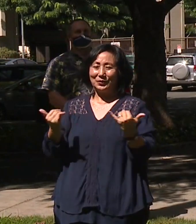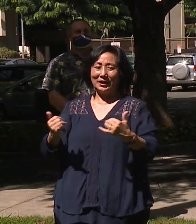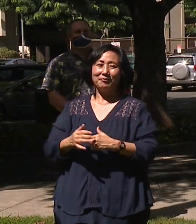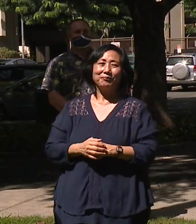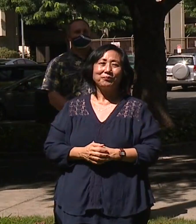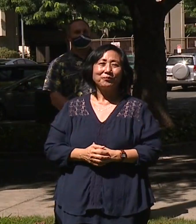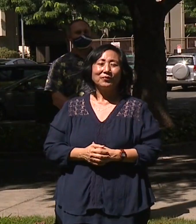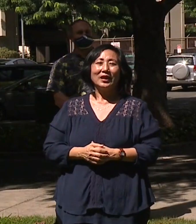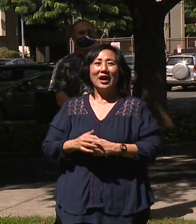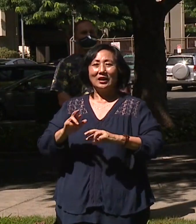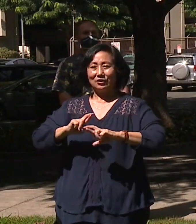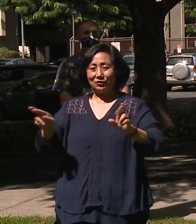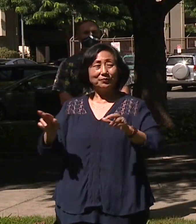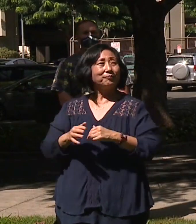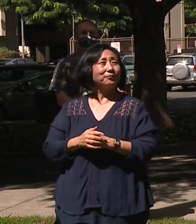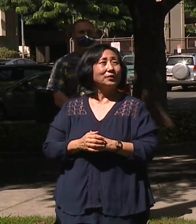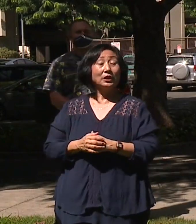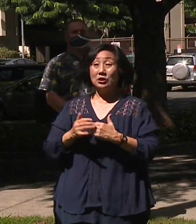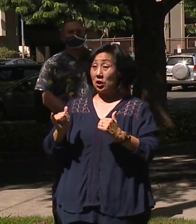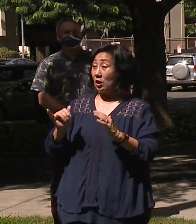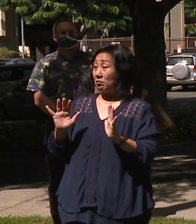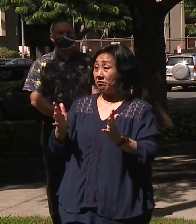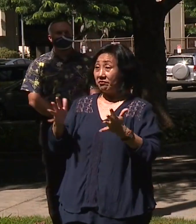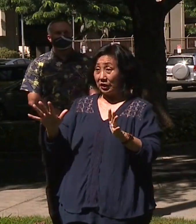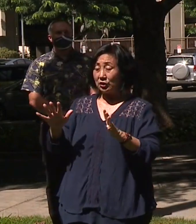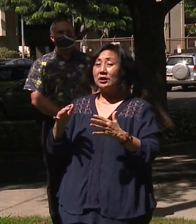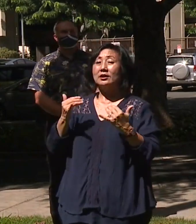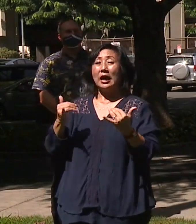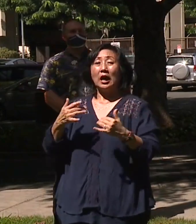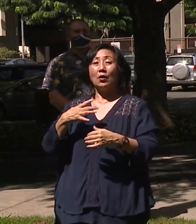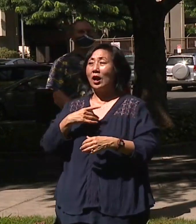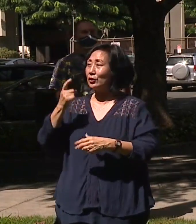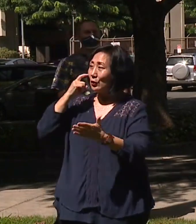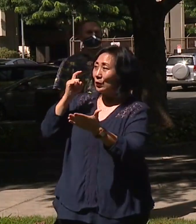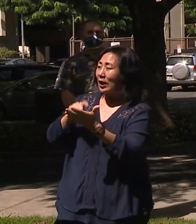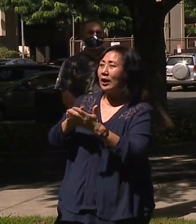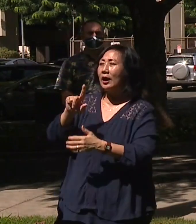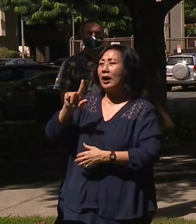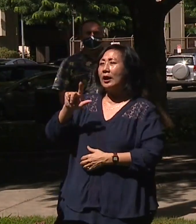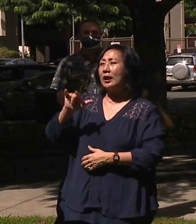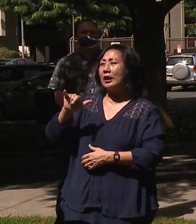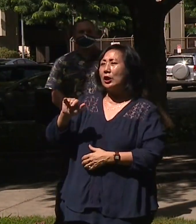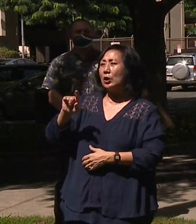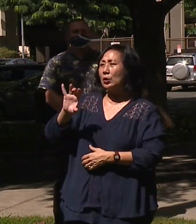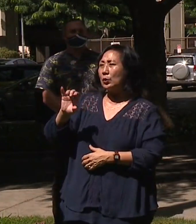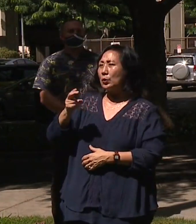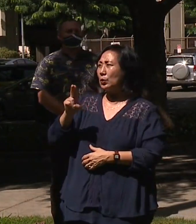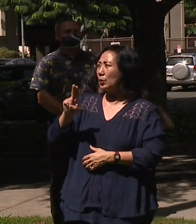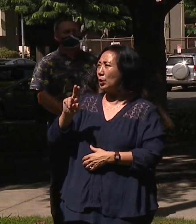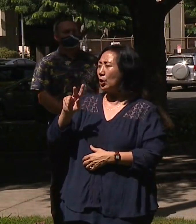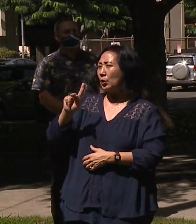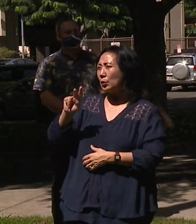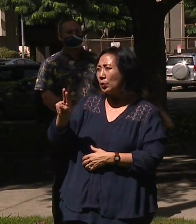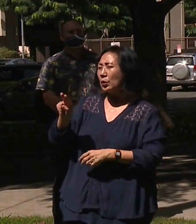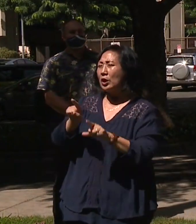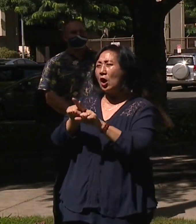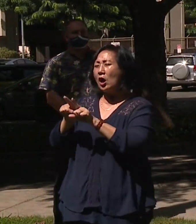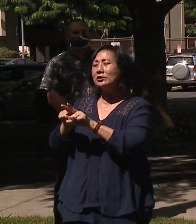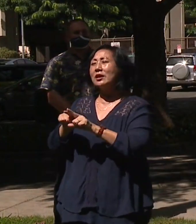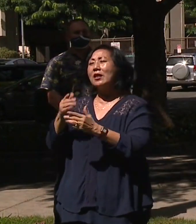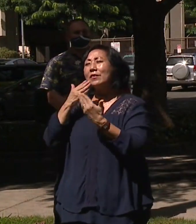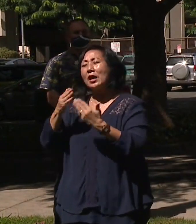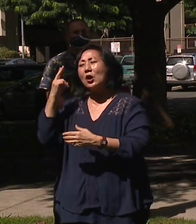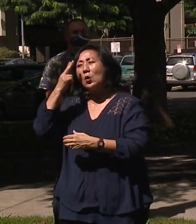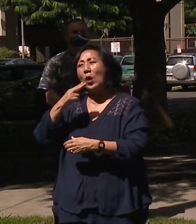today and to get rolling. So with that, I would just like to recognize Lily Koo and thank Hawaii Energy, who